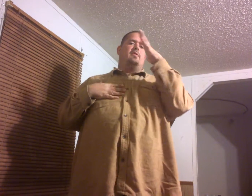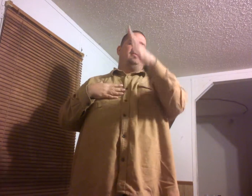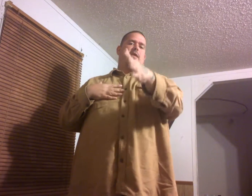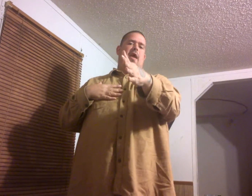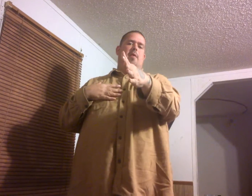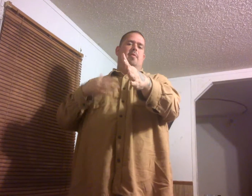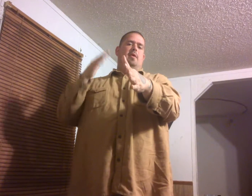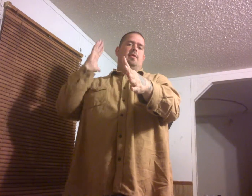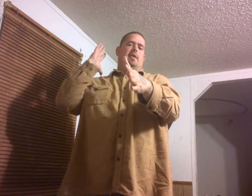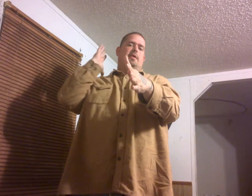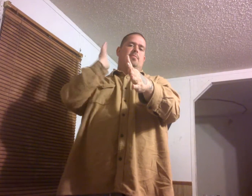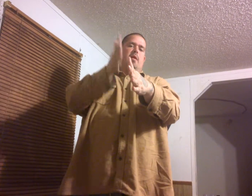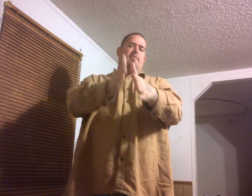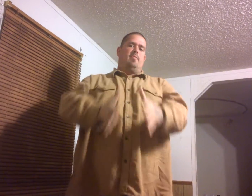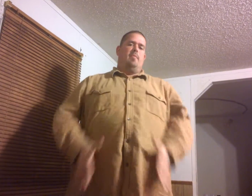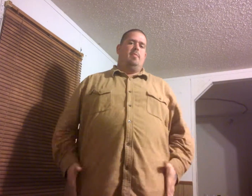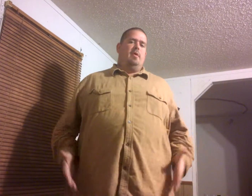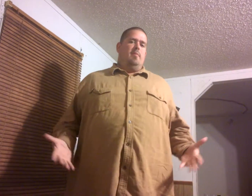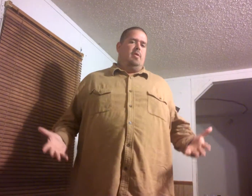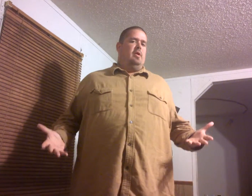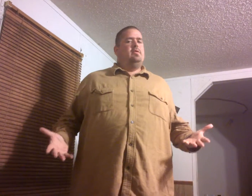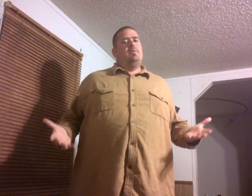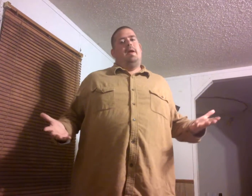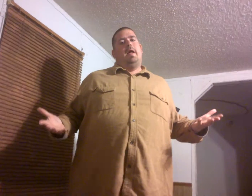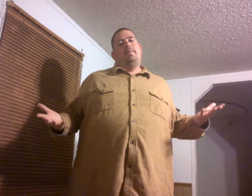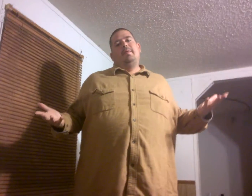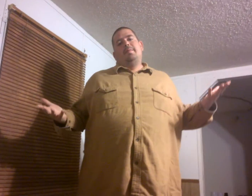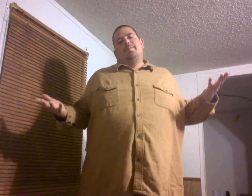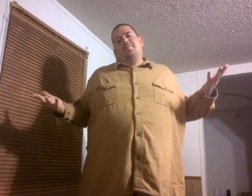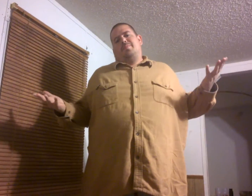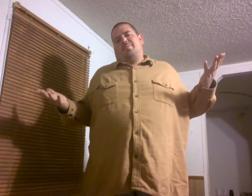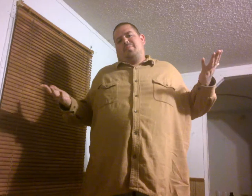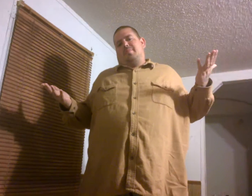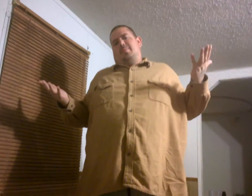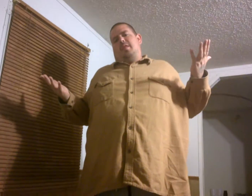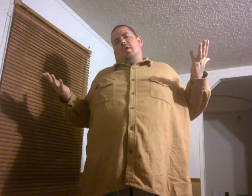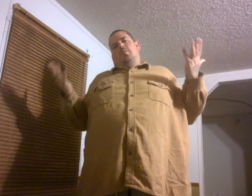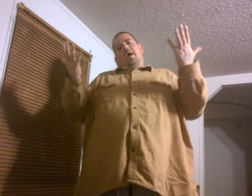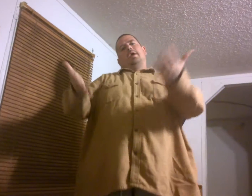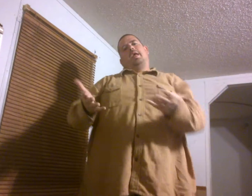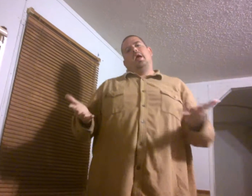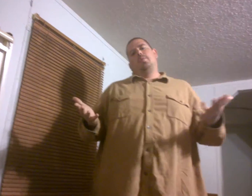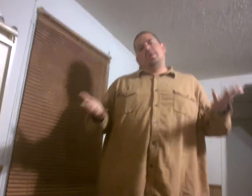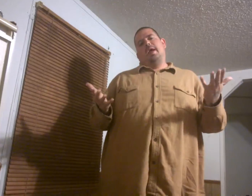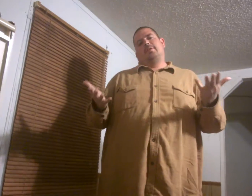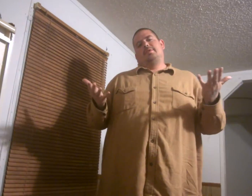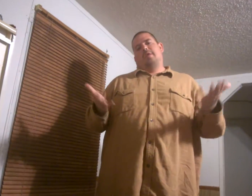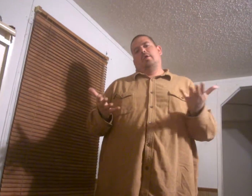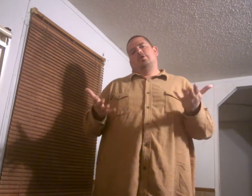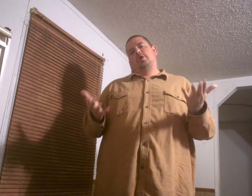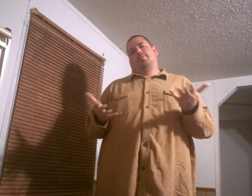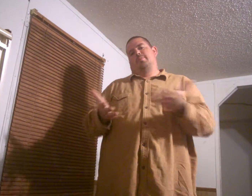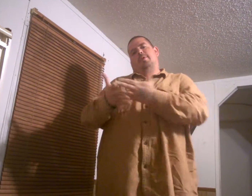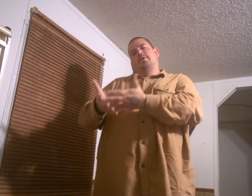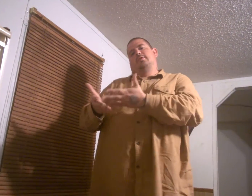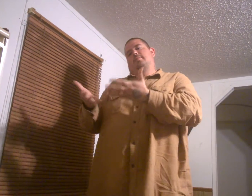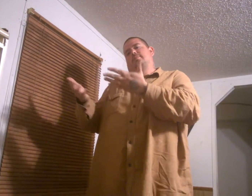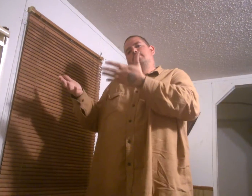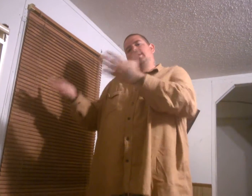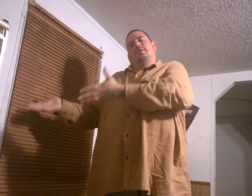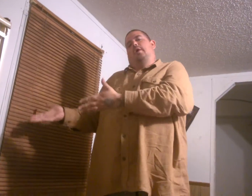scam to get some money from them because come on now why in the hell would he have to steal shit from fucking somebody's